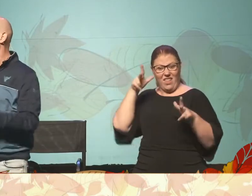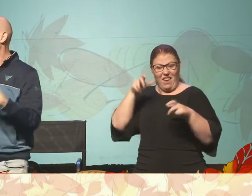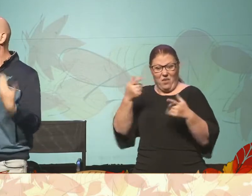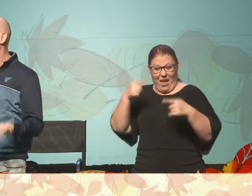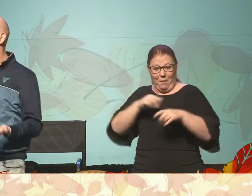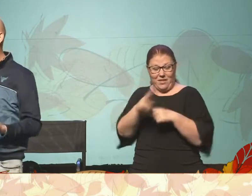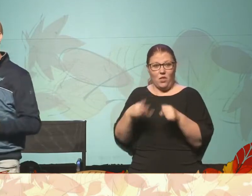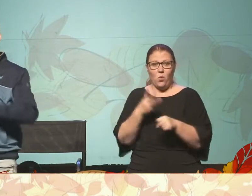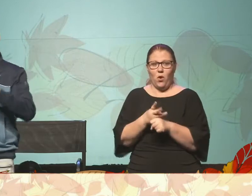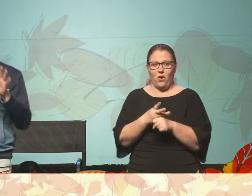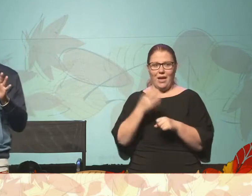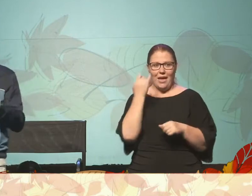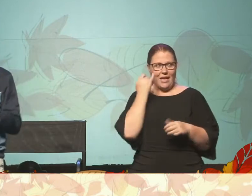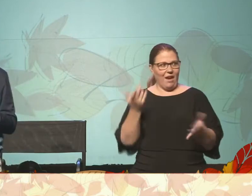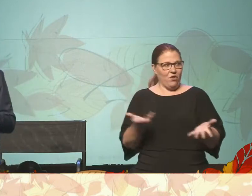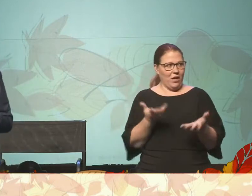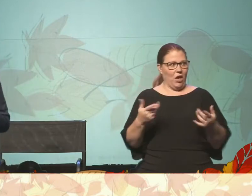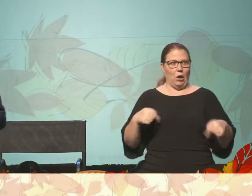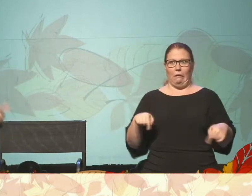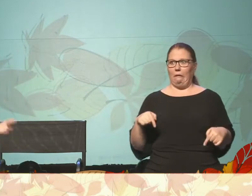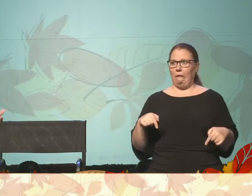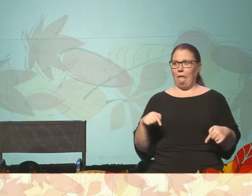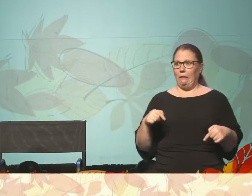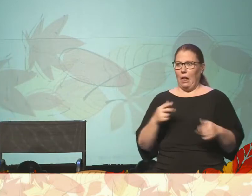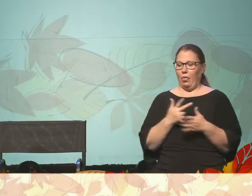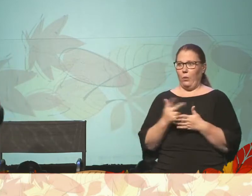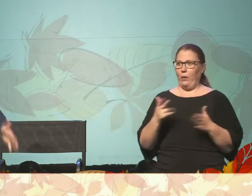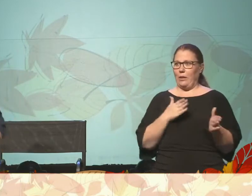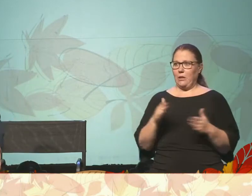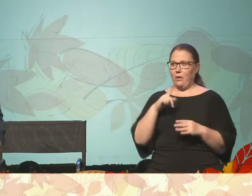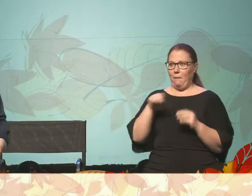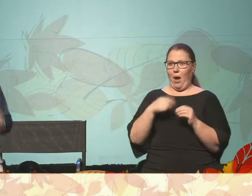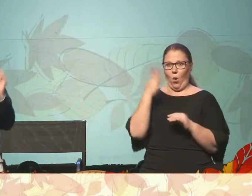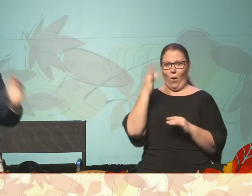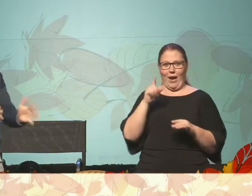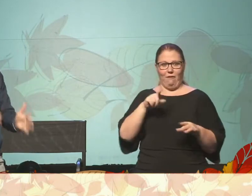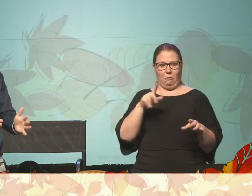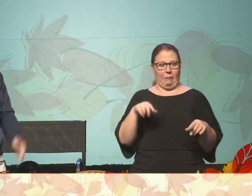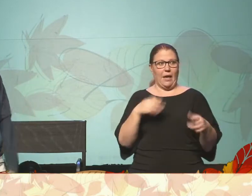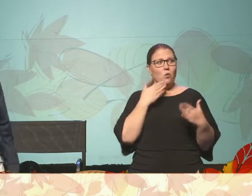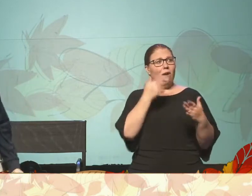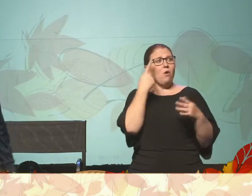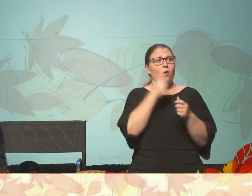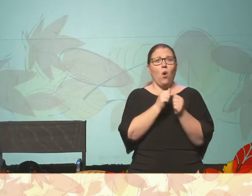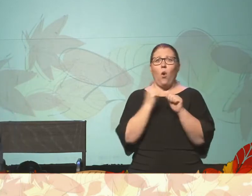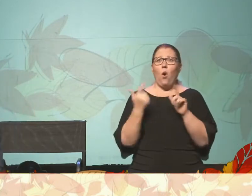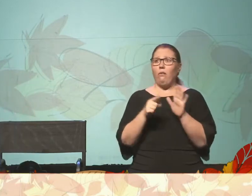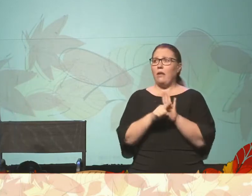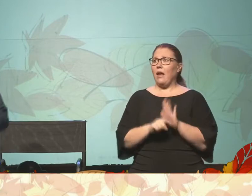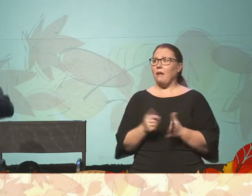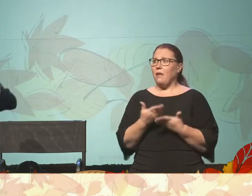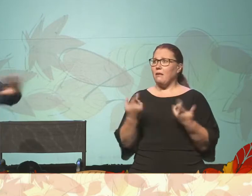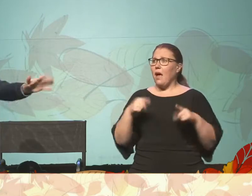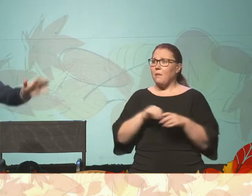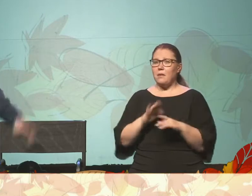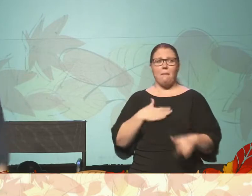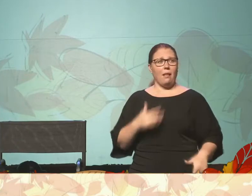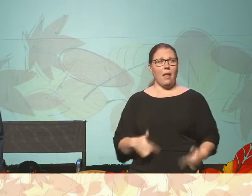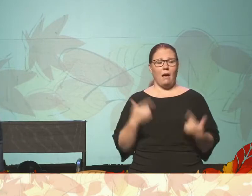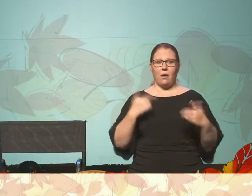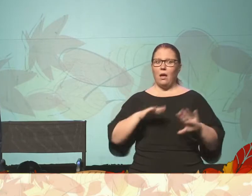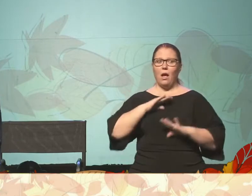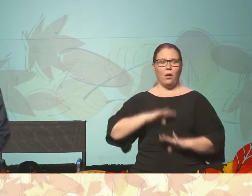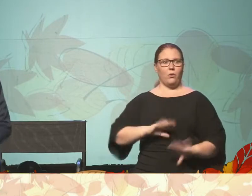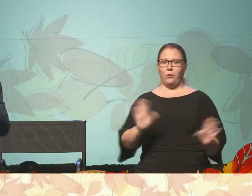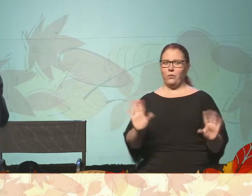there, so in case you're sitting here and you're nervous that this is a three-week series on why you have to be grateful for all the bad stuff that happens in your life, just exhale. Well,